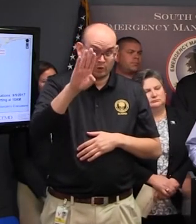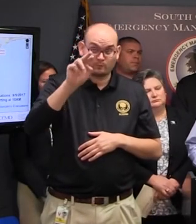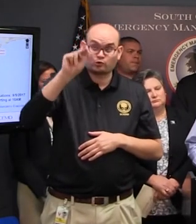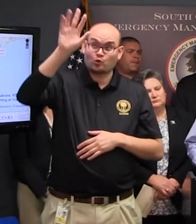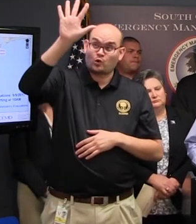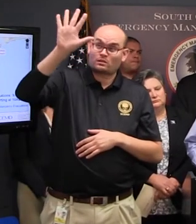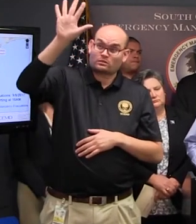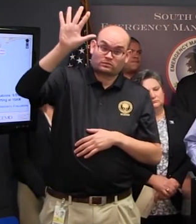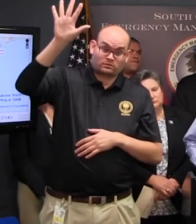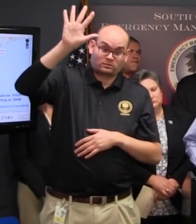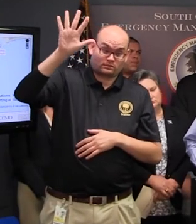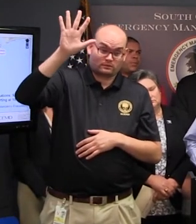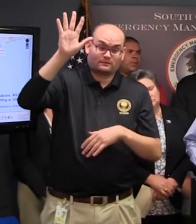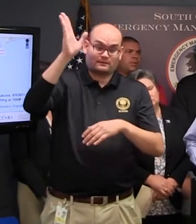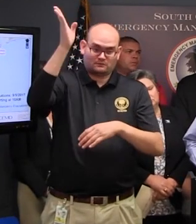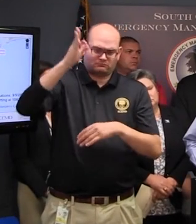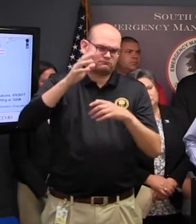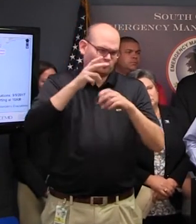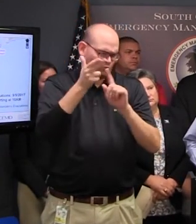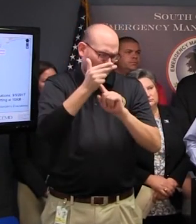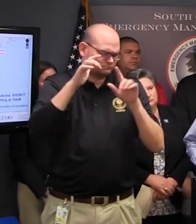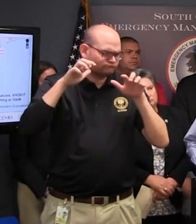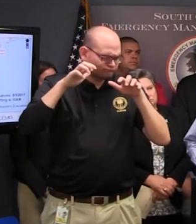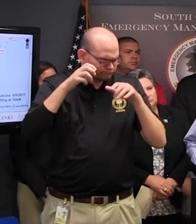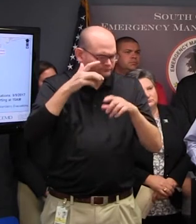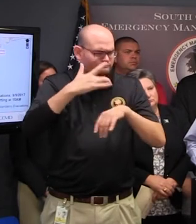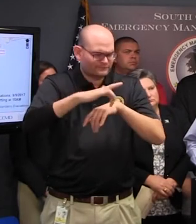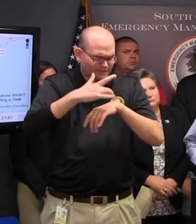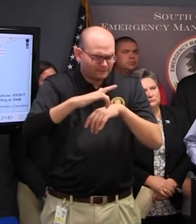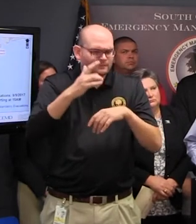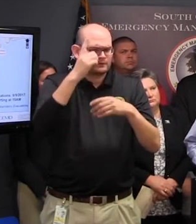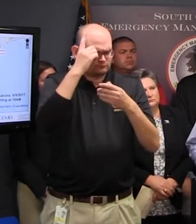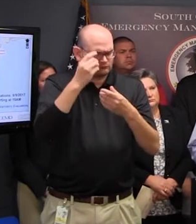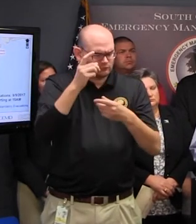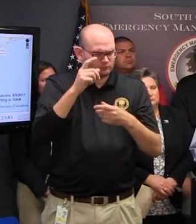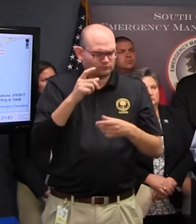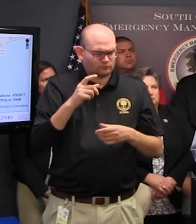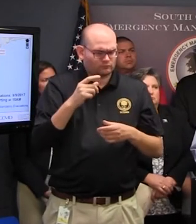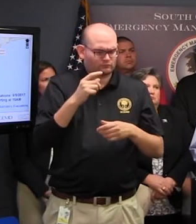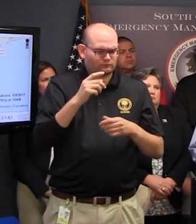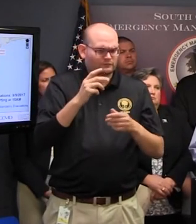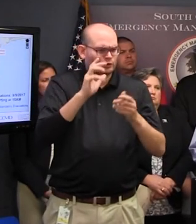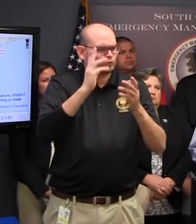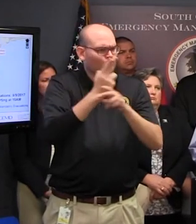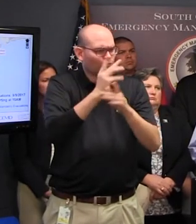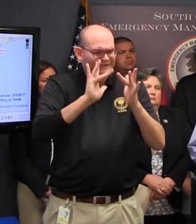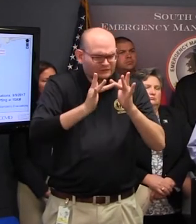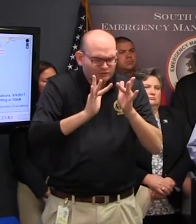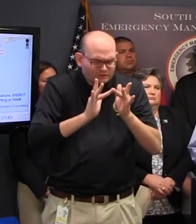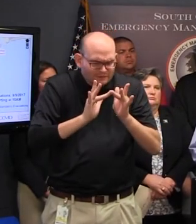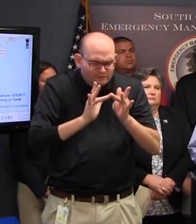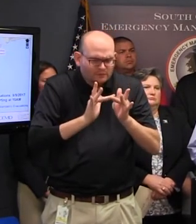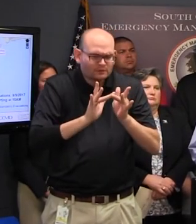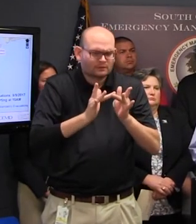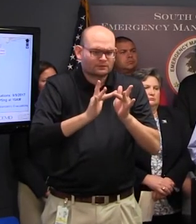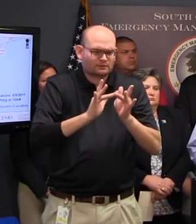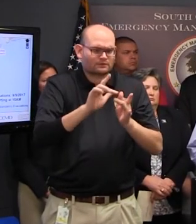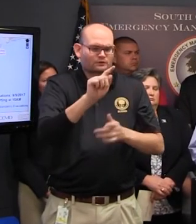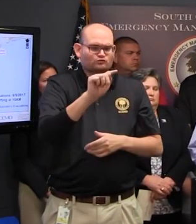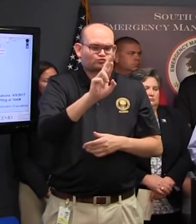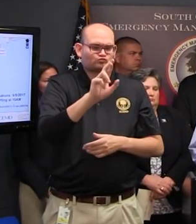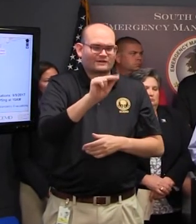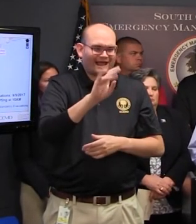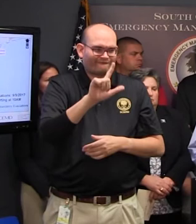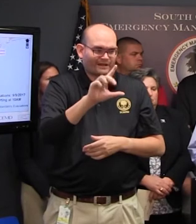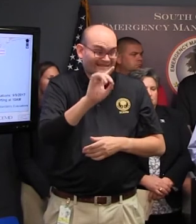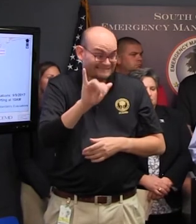coast and I would advise people you can go to Expedia go to Travelocity all those usual places and you can find we have a lot of